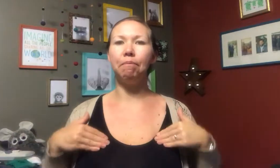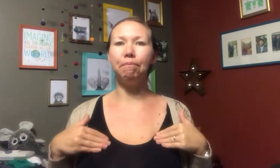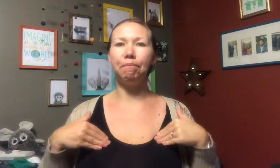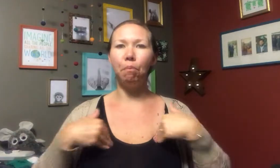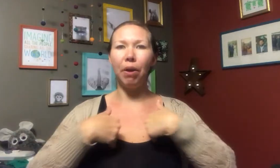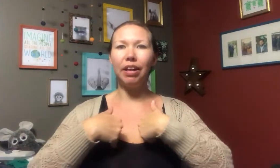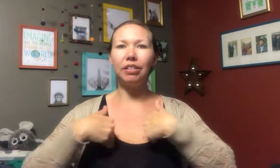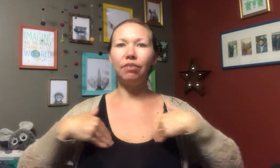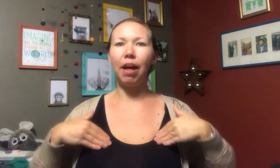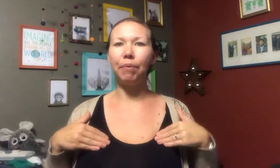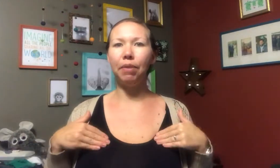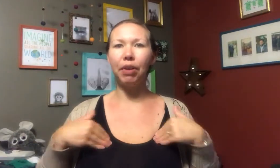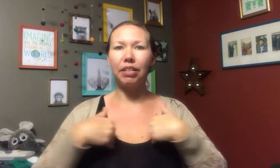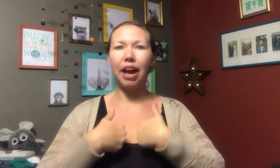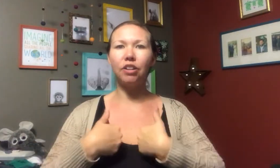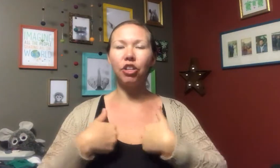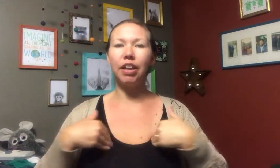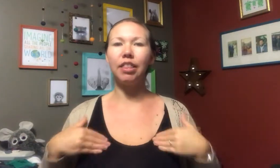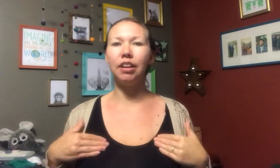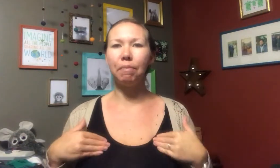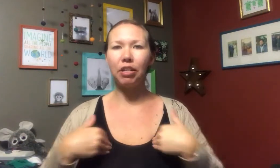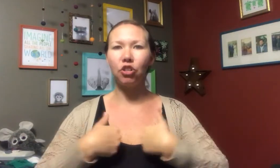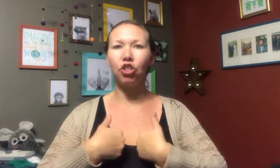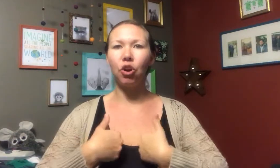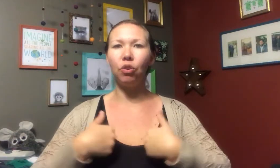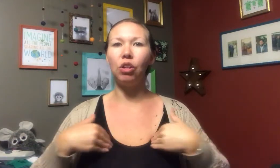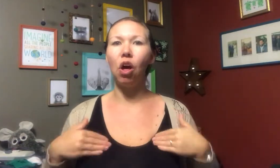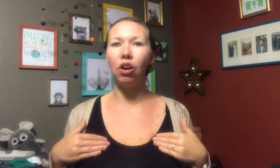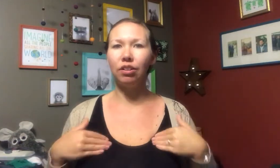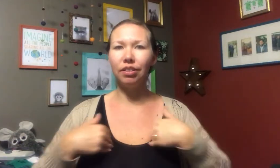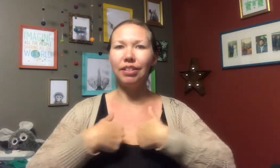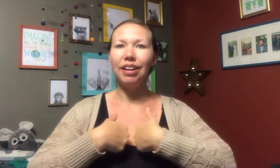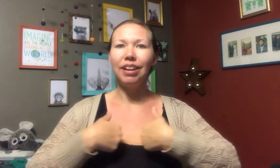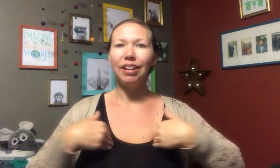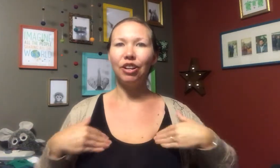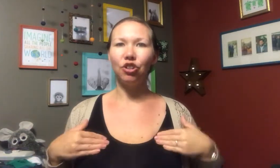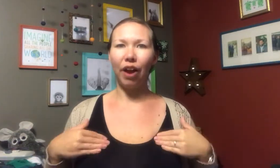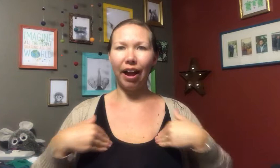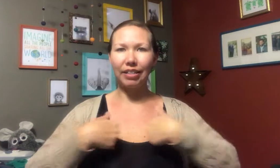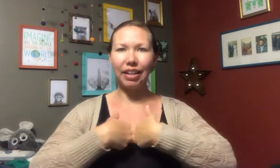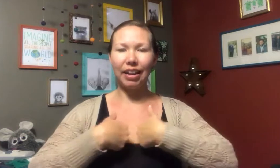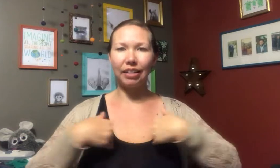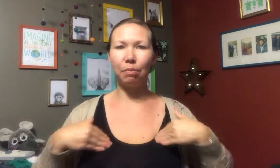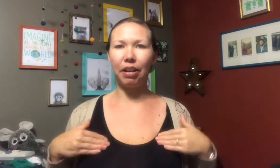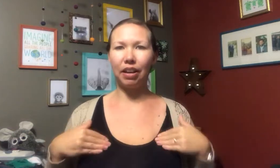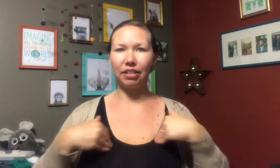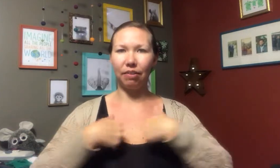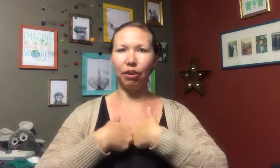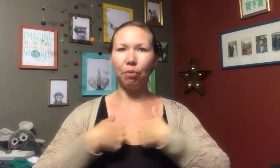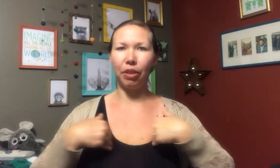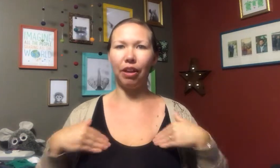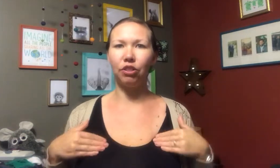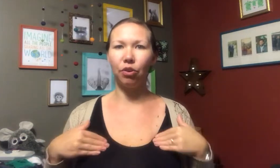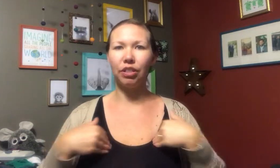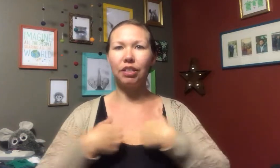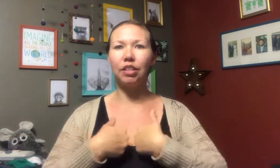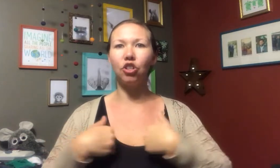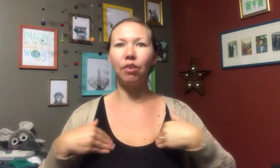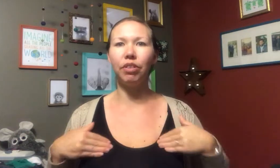wings flapping, but it's actually, I think, meant to show lungs contracting and expanding as if you're breathing. So this is the general